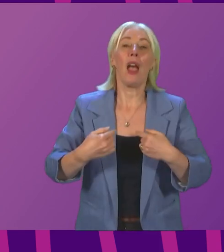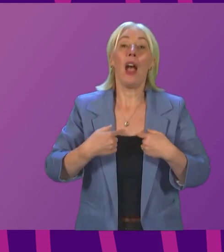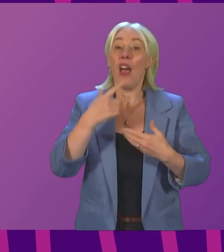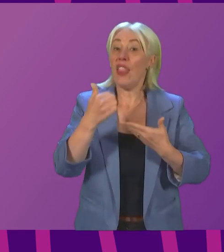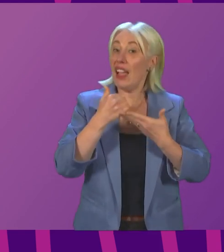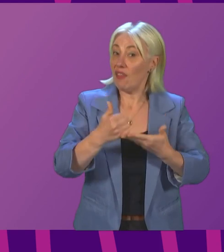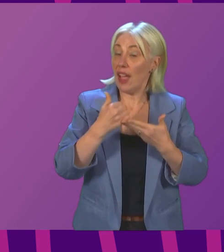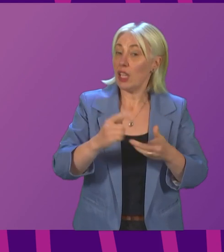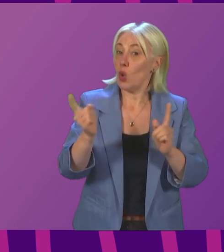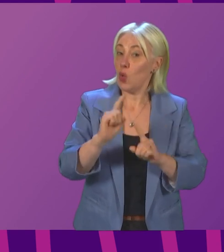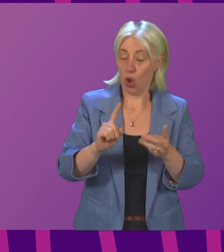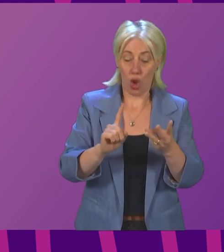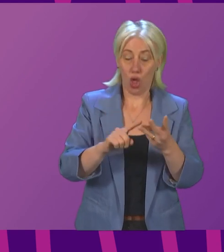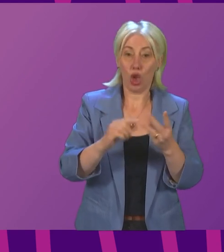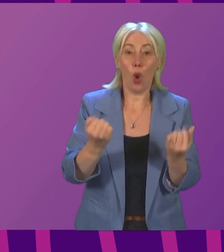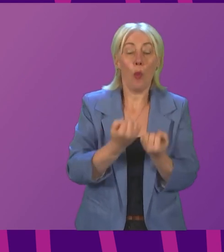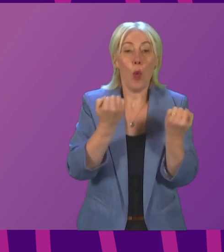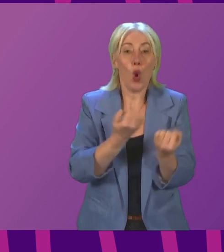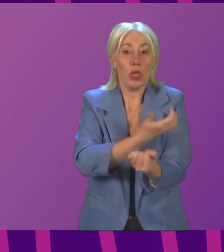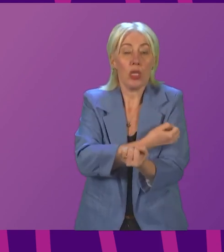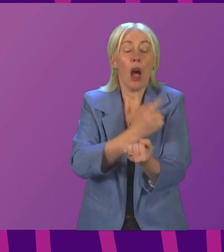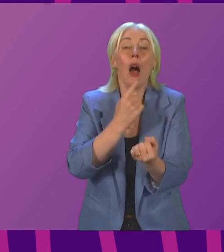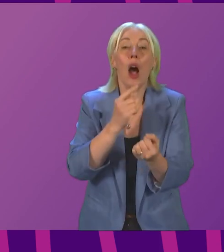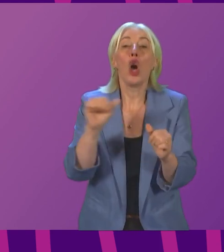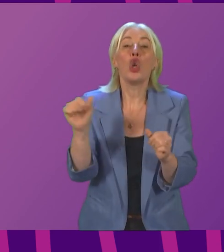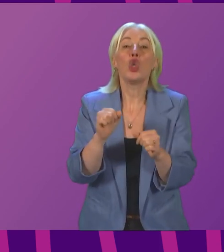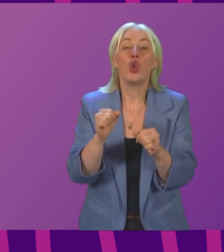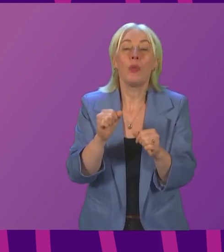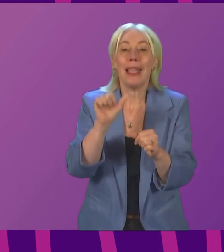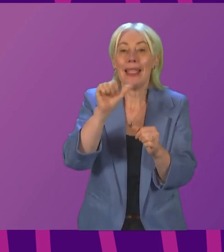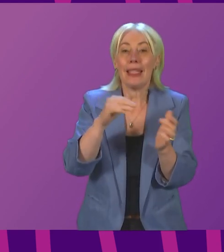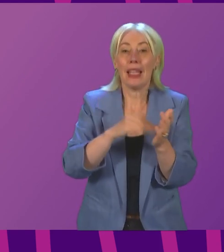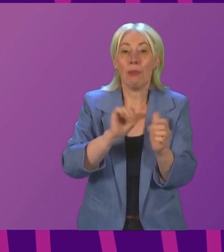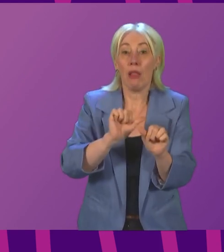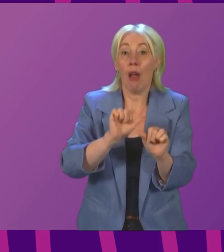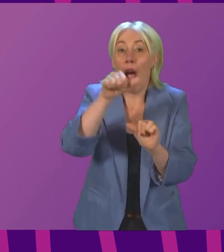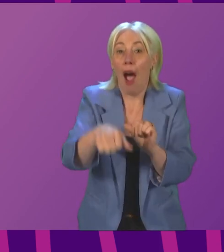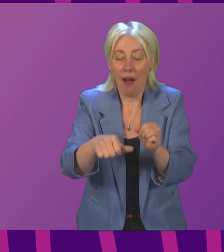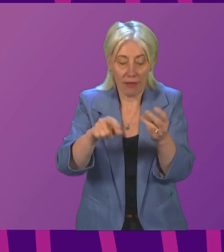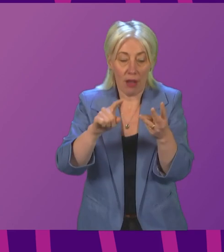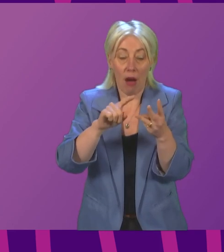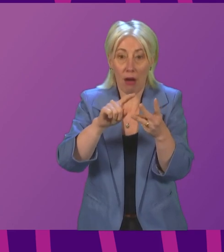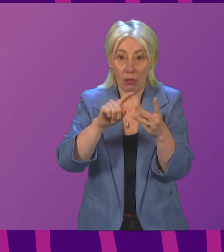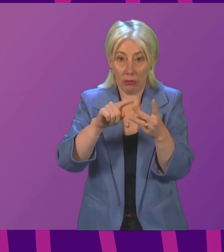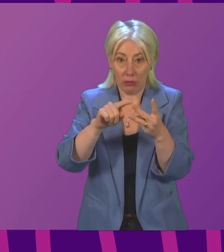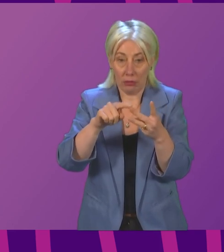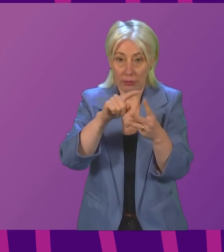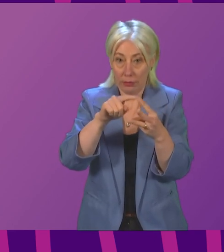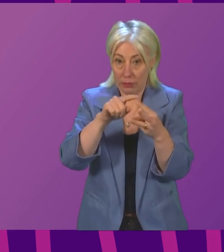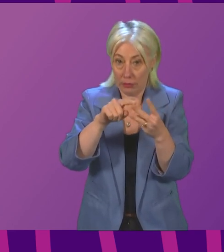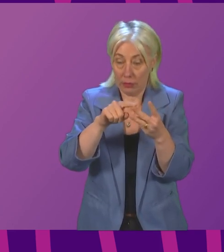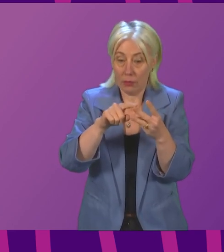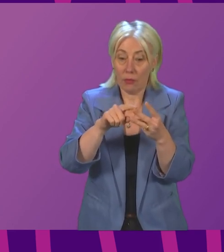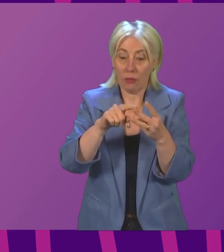the booster vaccine should be offered no earlier than six months after the completion of the primary vaccine course,